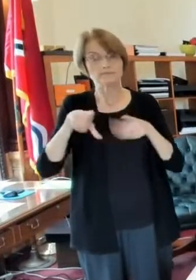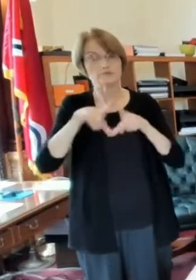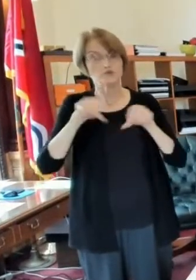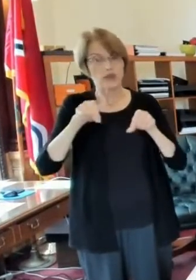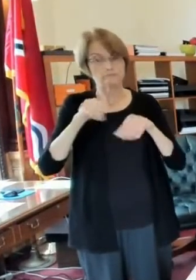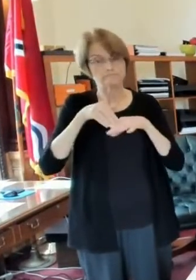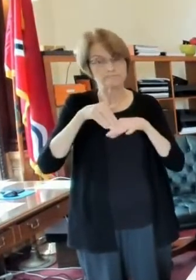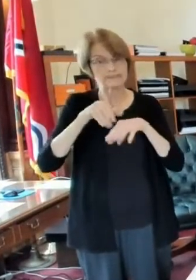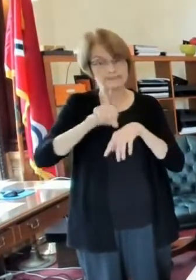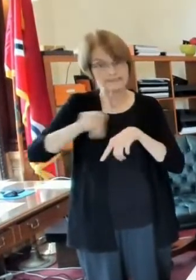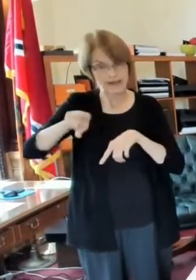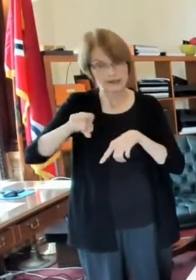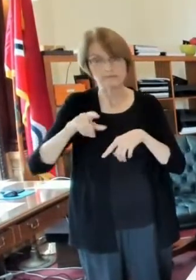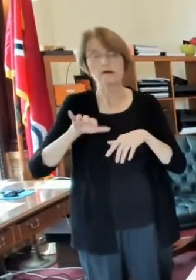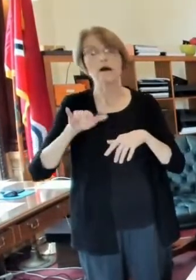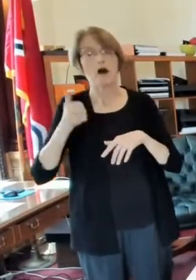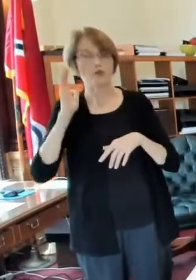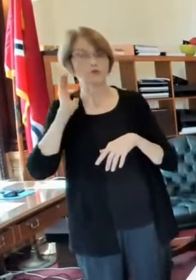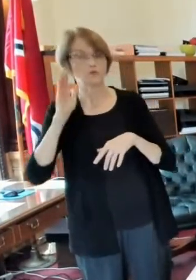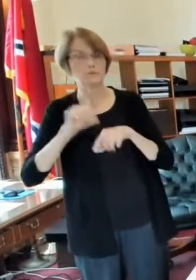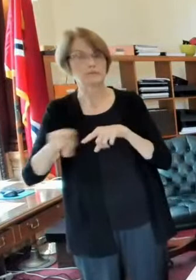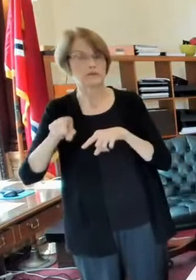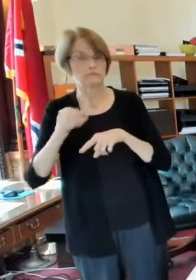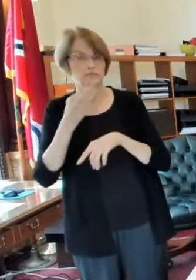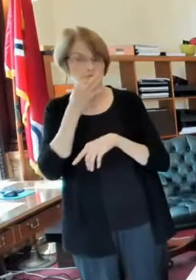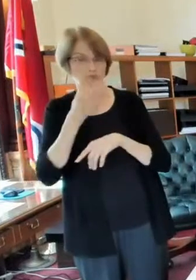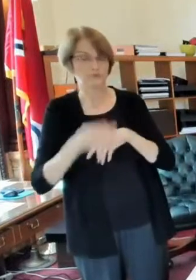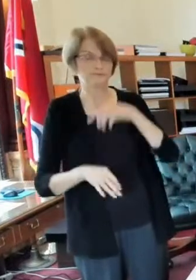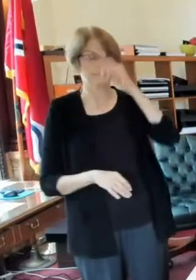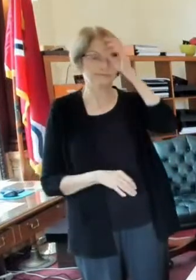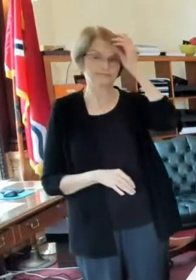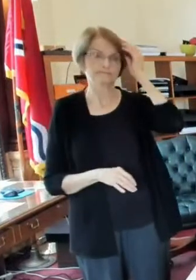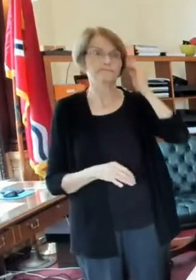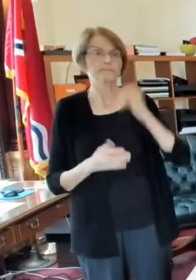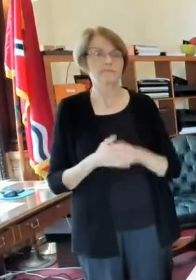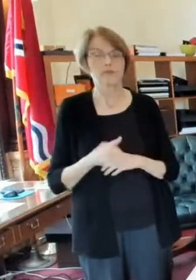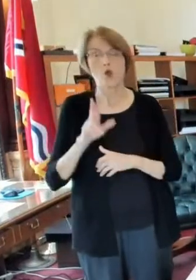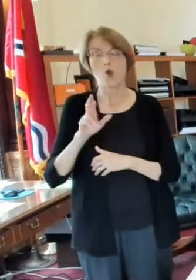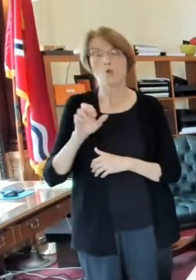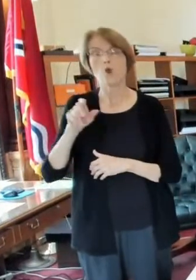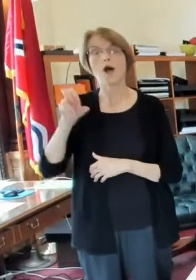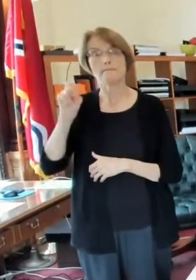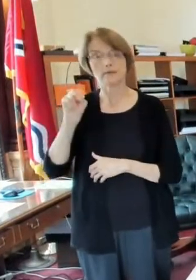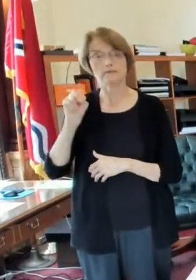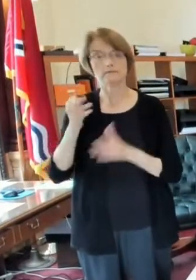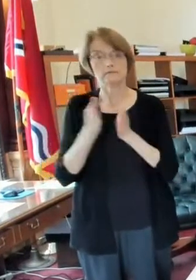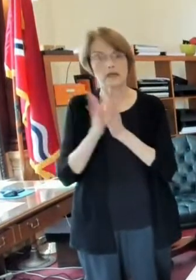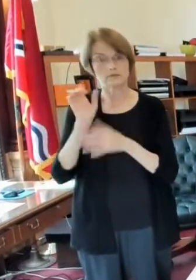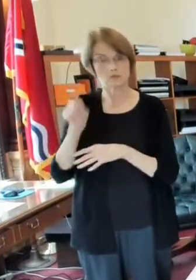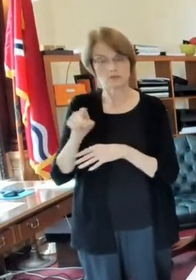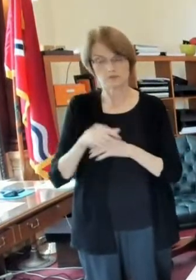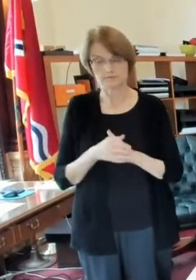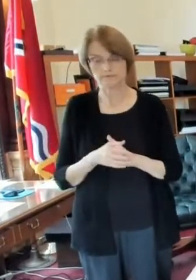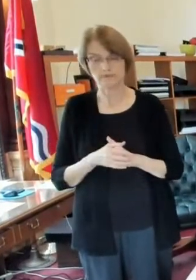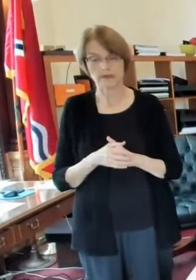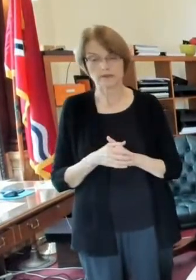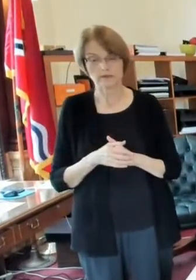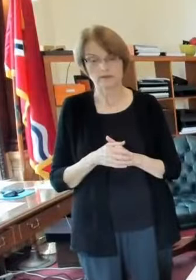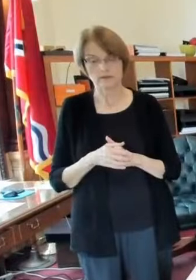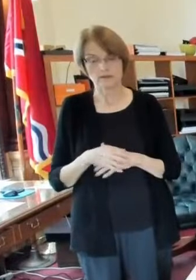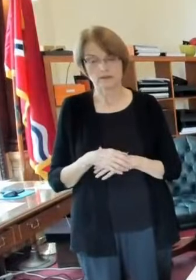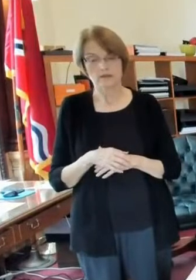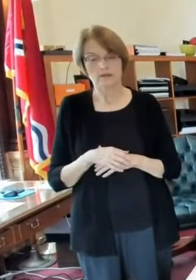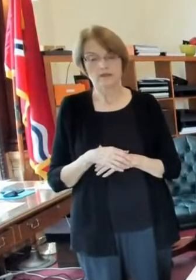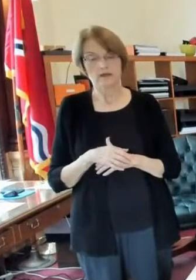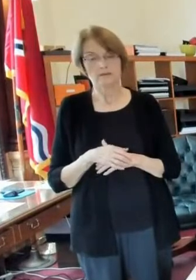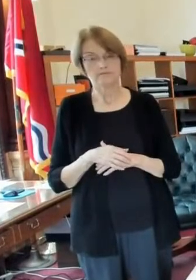cut uh others will be cut in the near future robin's question mayor is uh how is your office